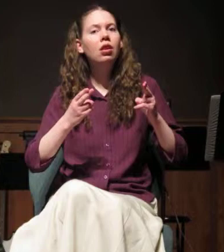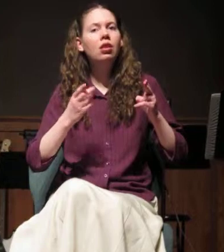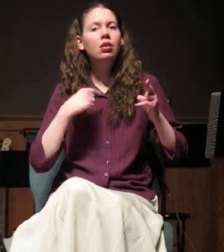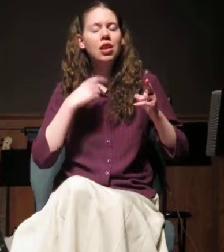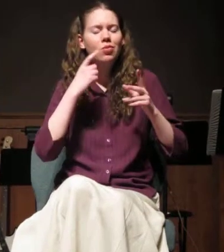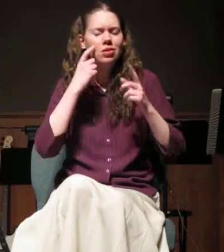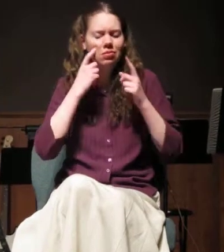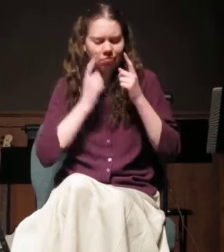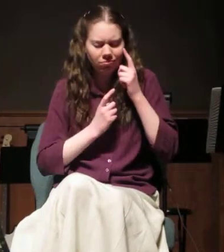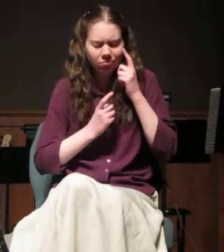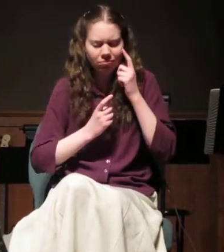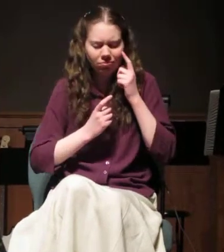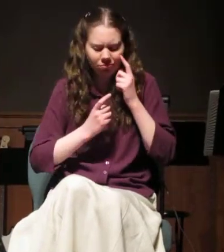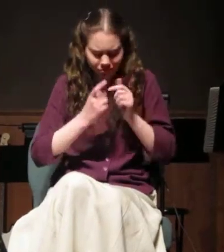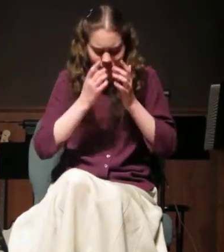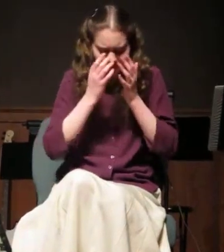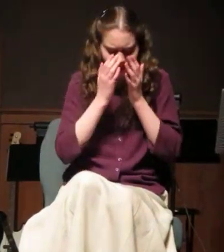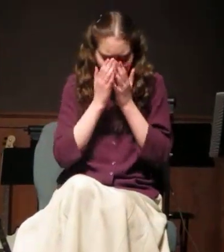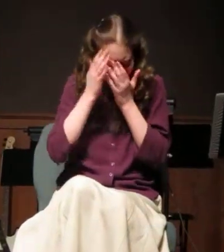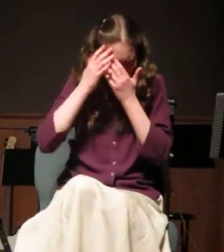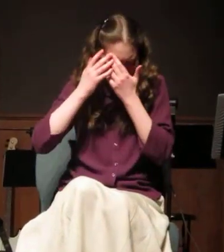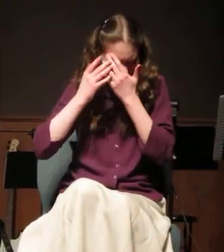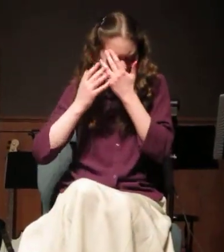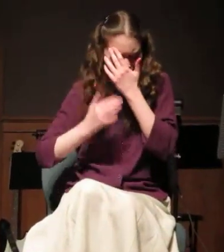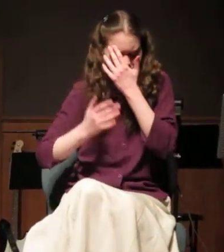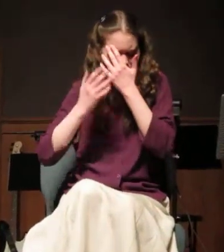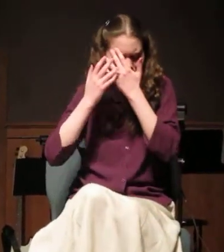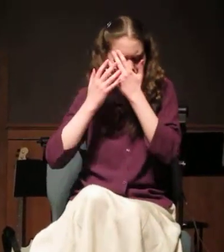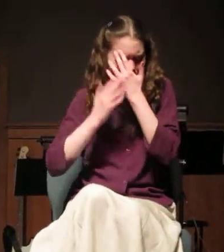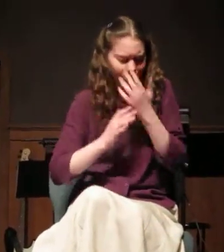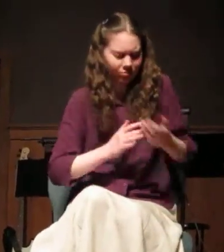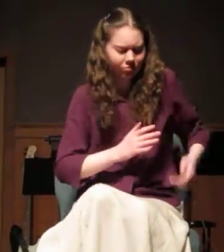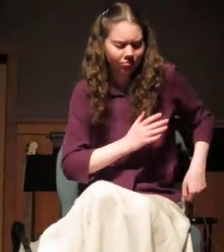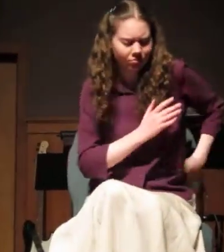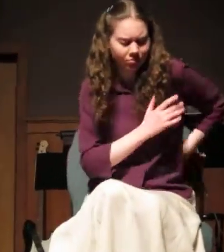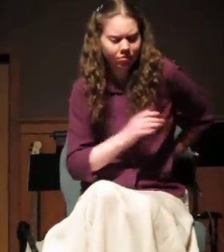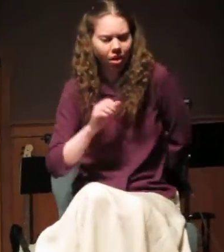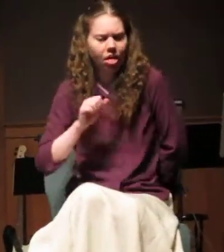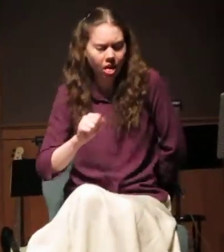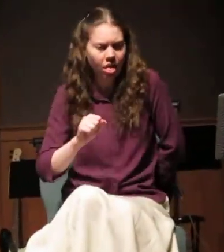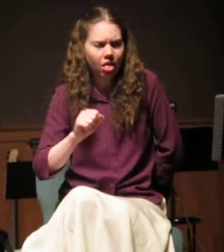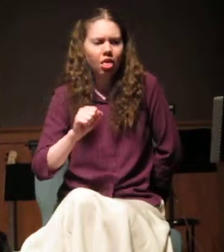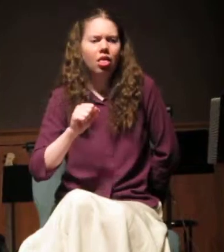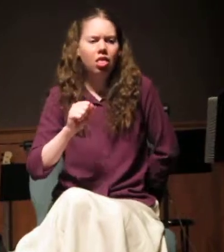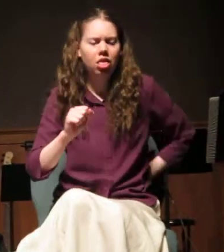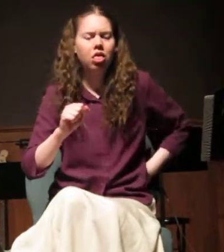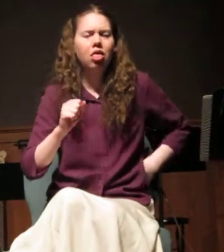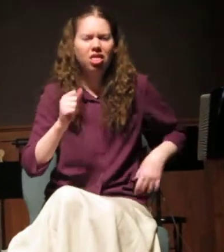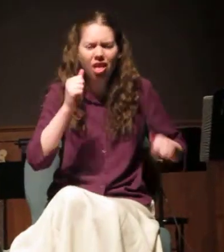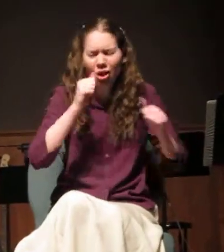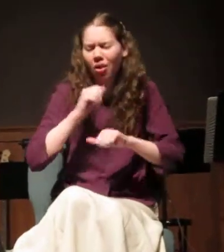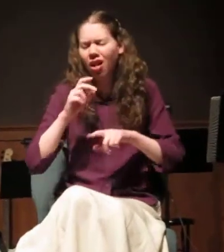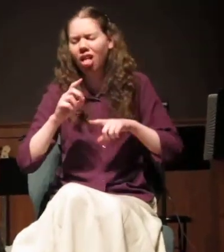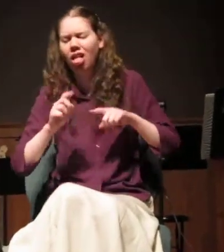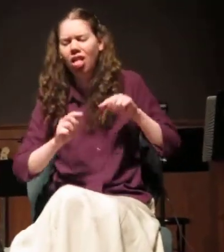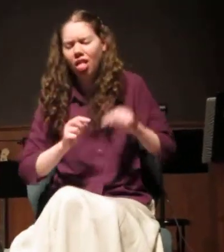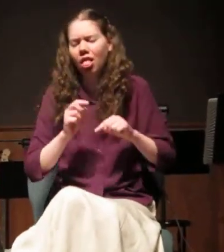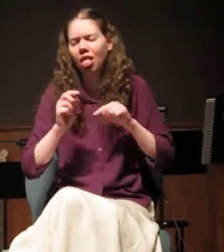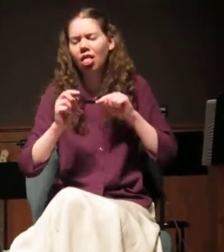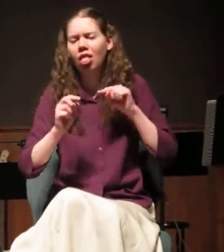uncontrollably, and bleeding freely at the forehead, pulling his cart with one arm, stumbling for drunkenness, falling again and again, exhausted,